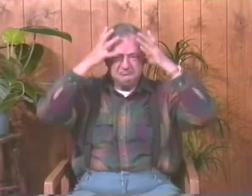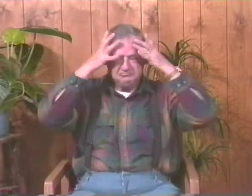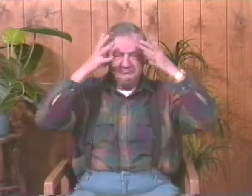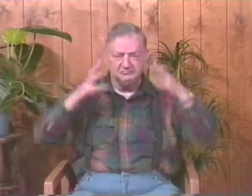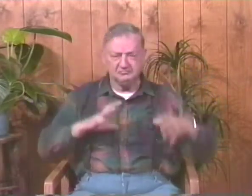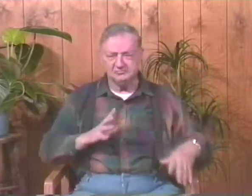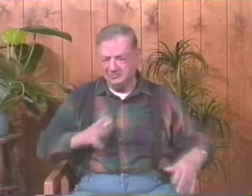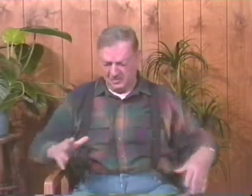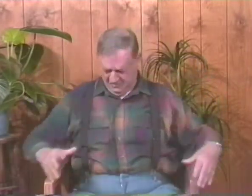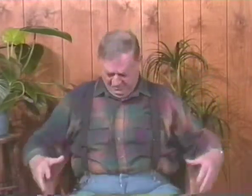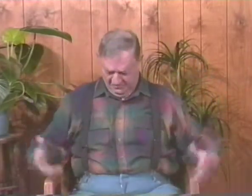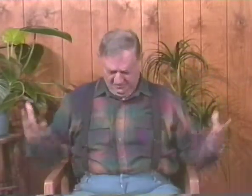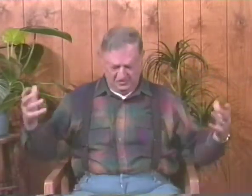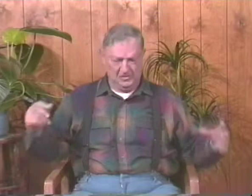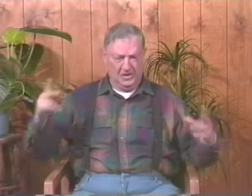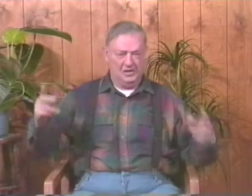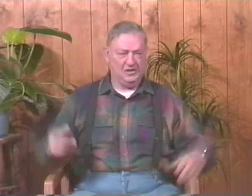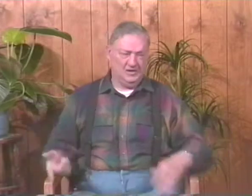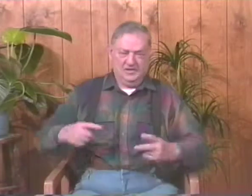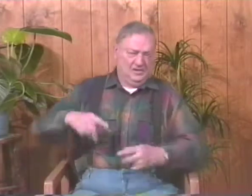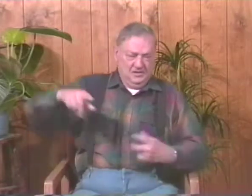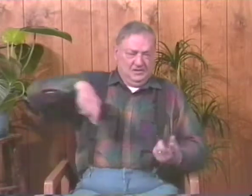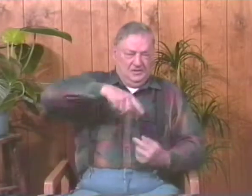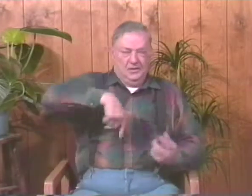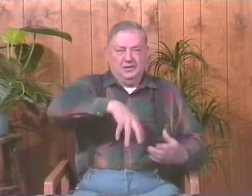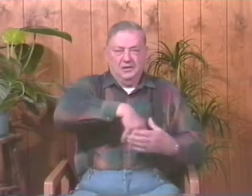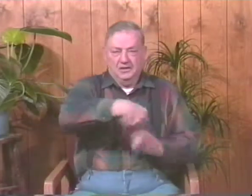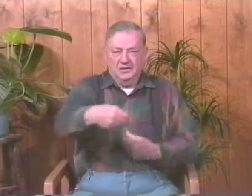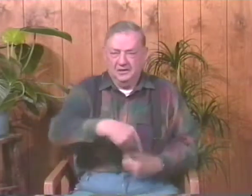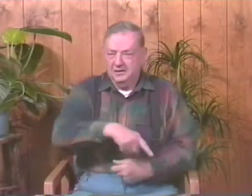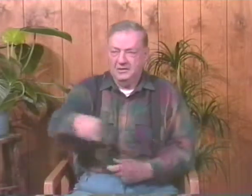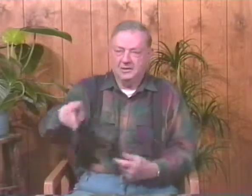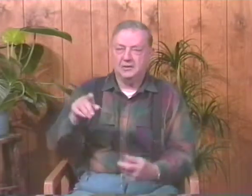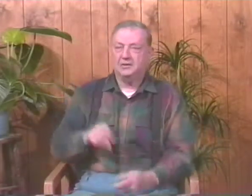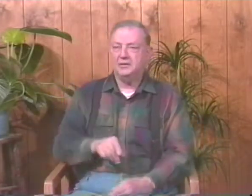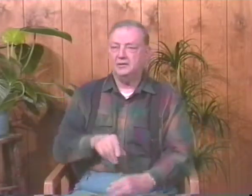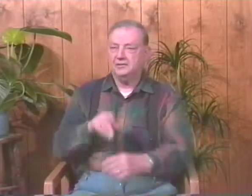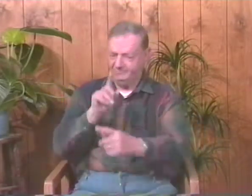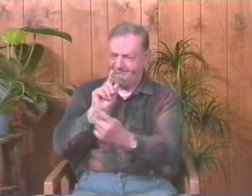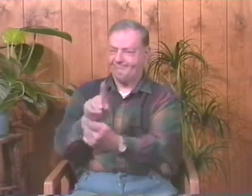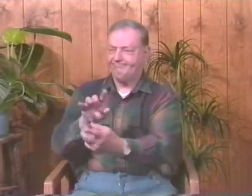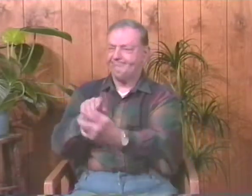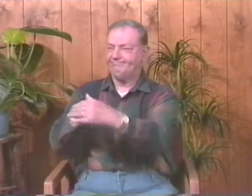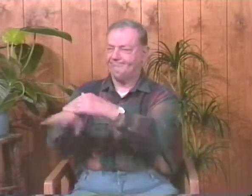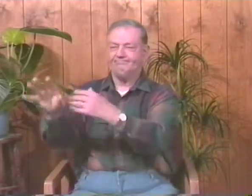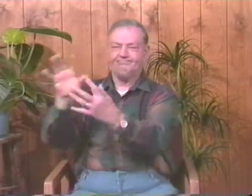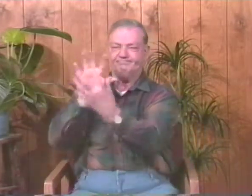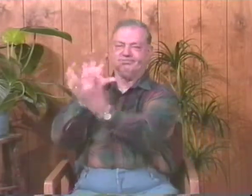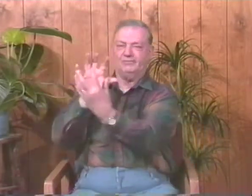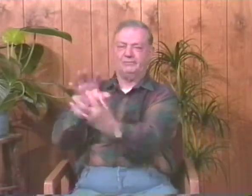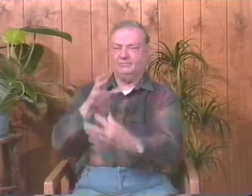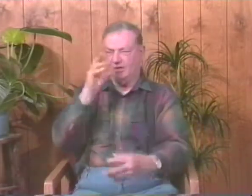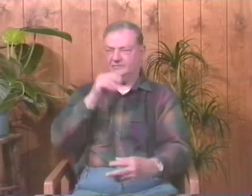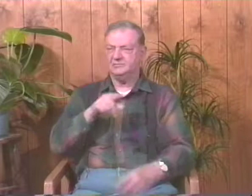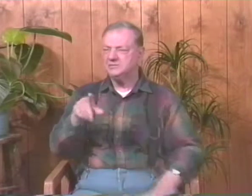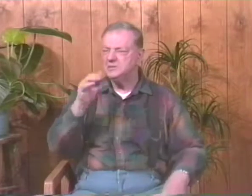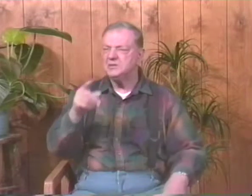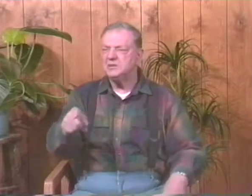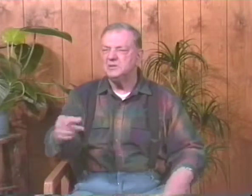talking about. And it looked pretty good to me. So on with those clothes. And down the stairs I went and down